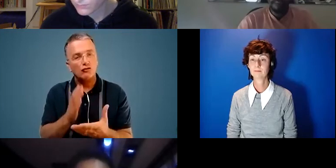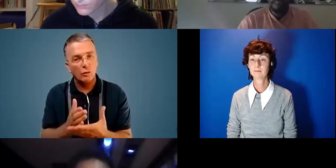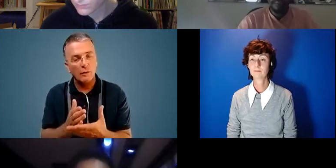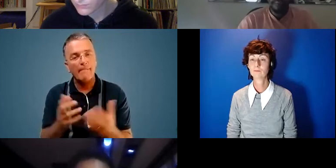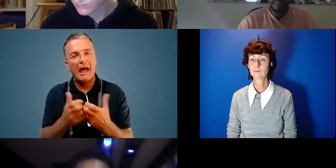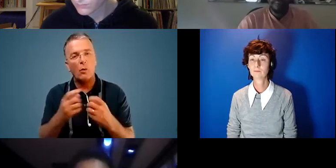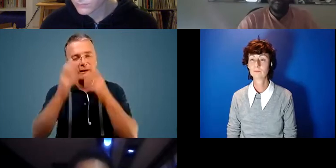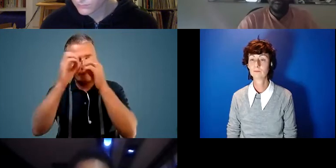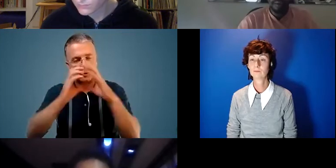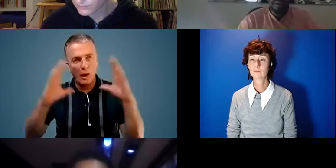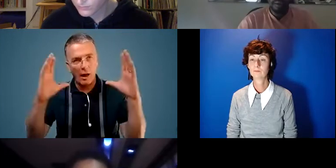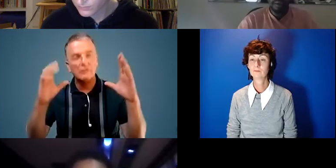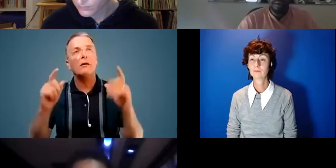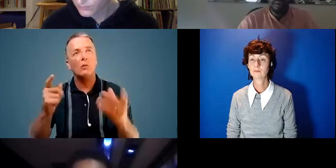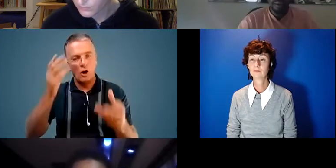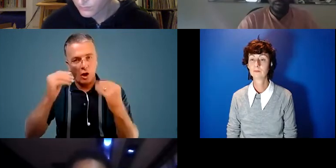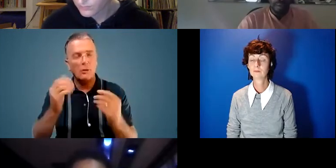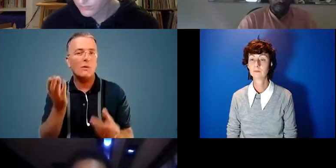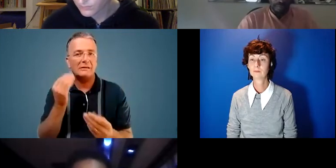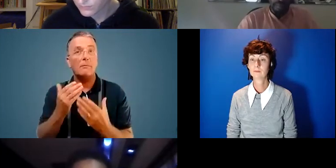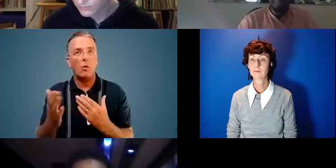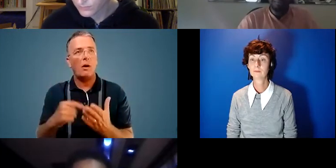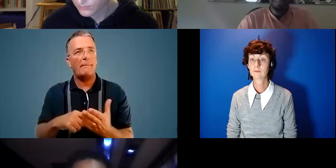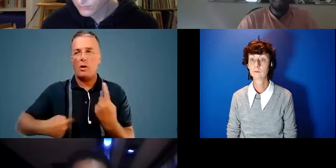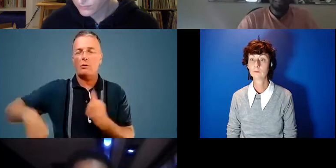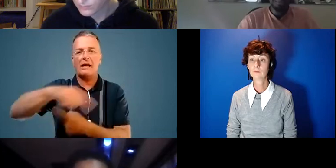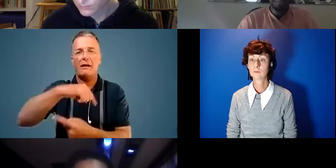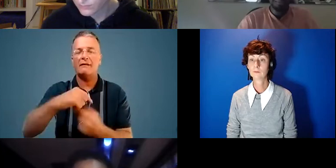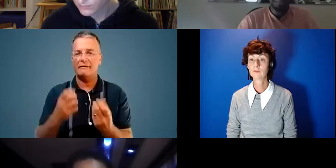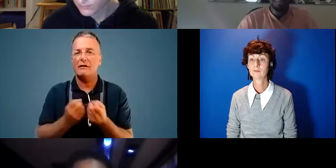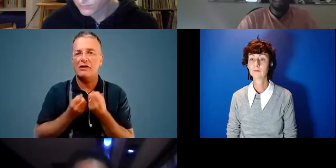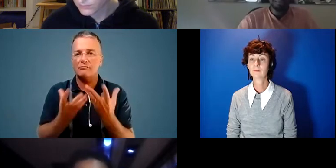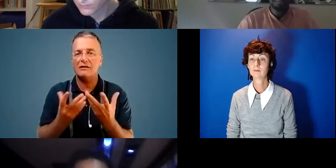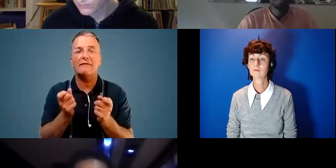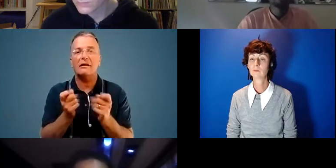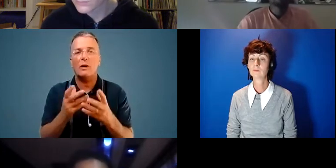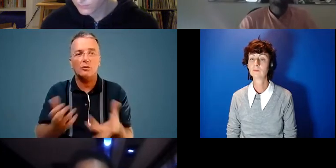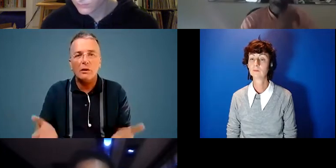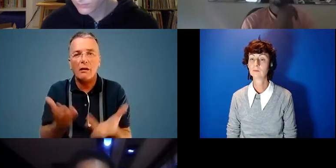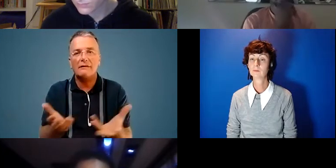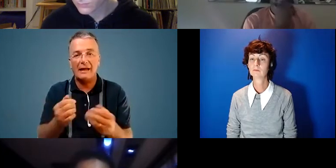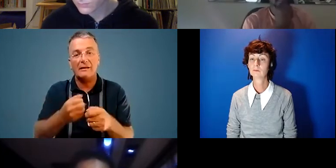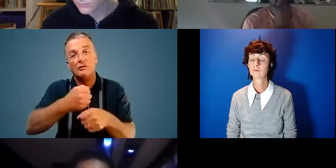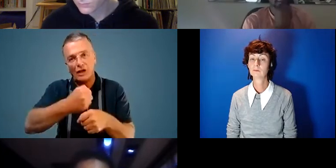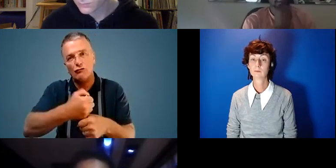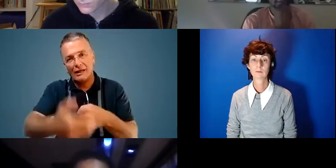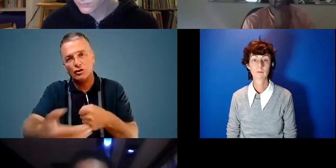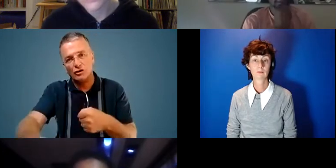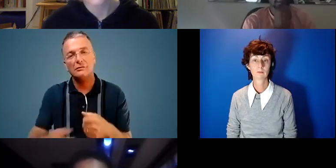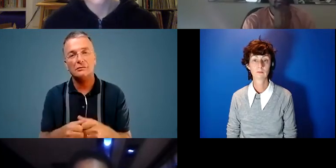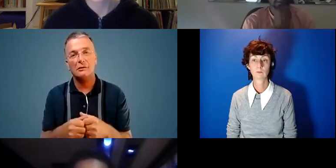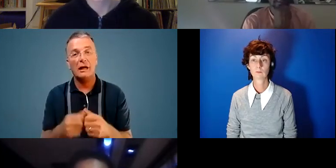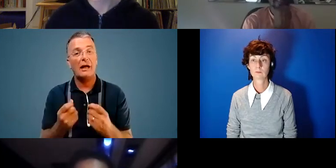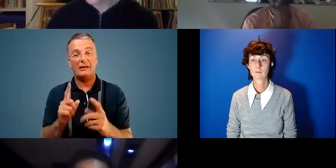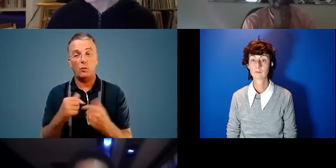visualise, we learn, we listen more about ourselves. It's very expressive, and it's a way to cultivate generations. And ultimately, it's what we leave